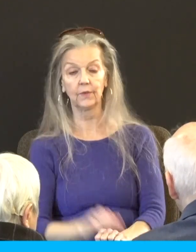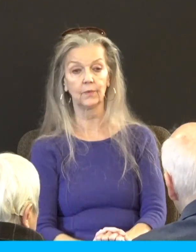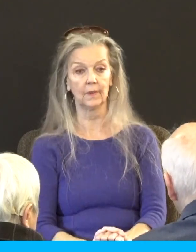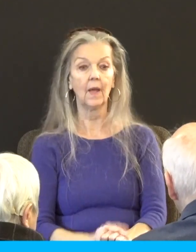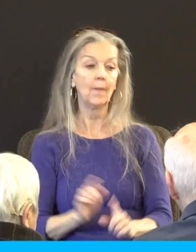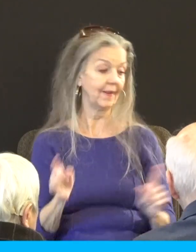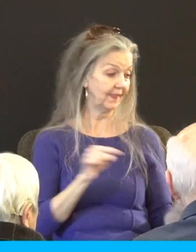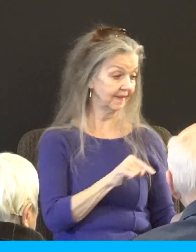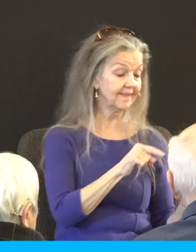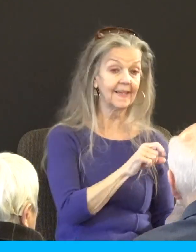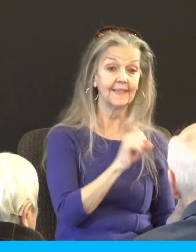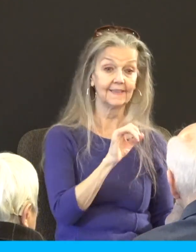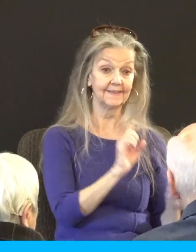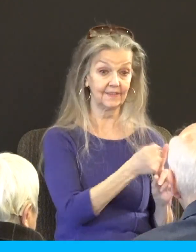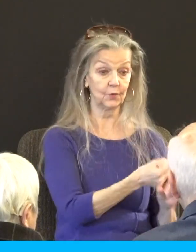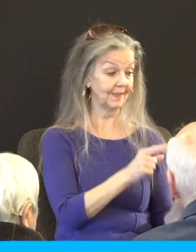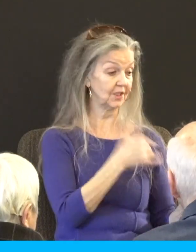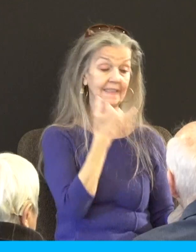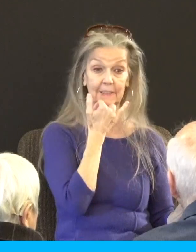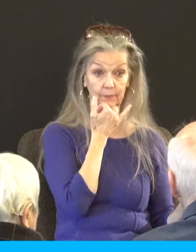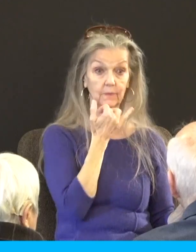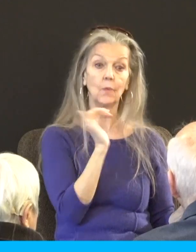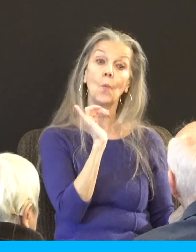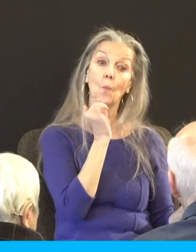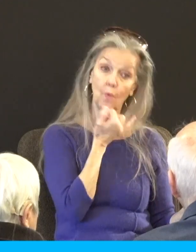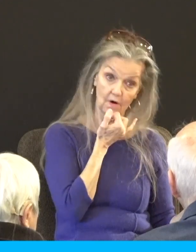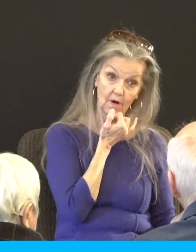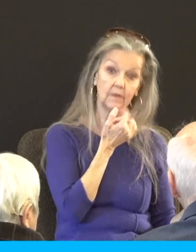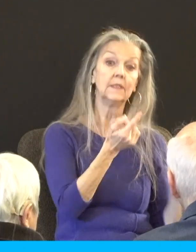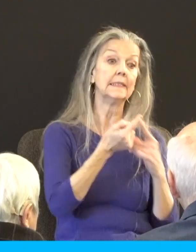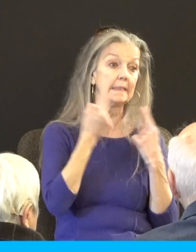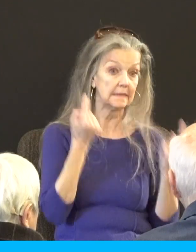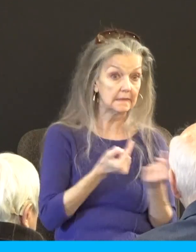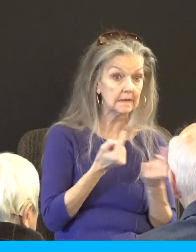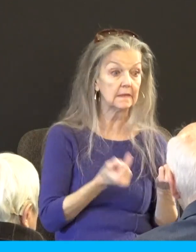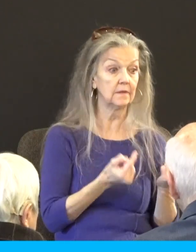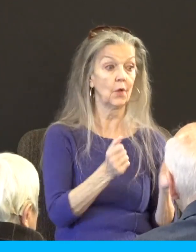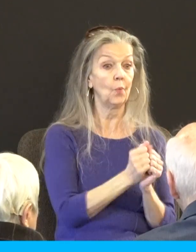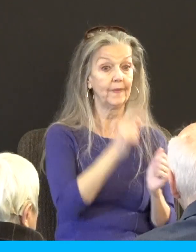misstep gets into an affair happens to be a step mother no name is given